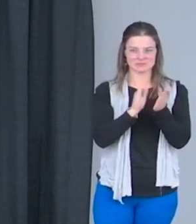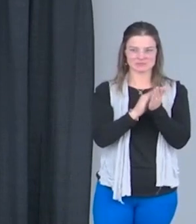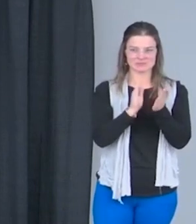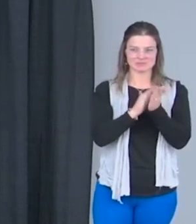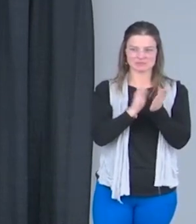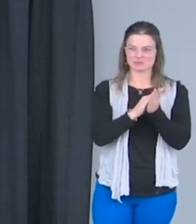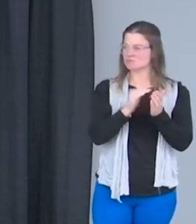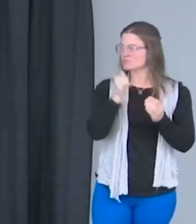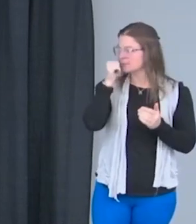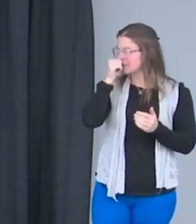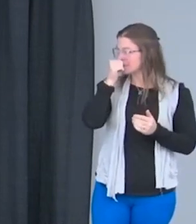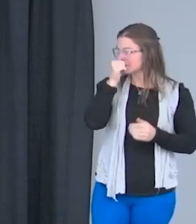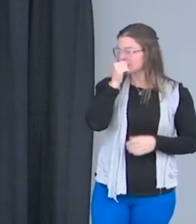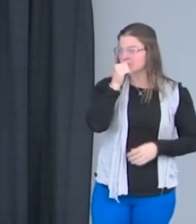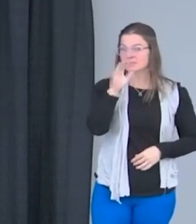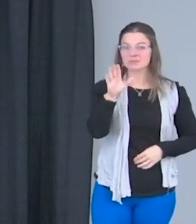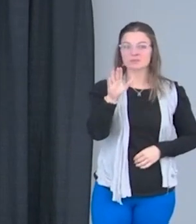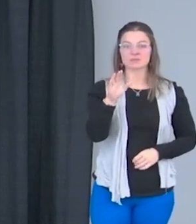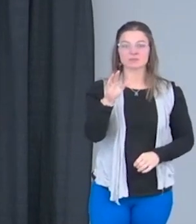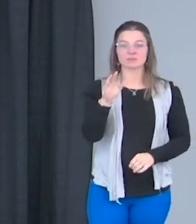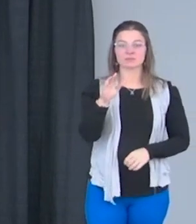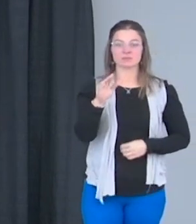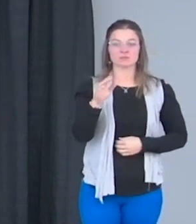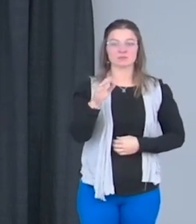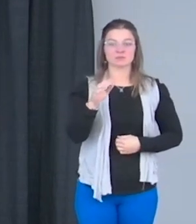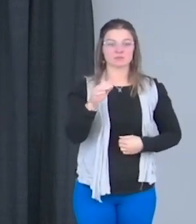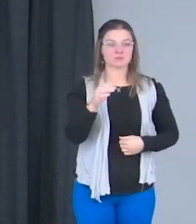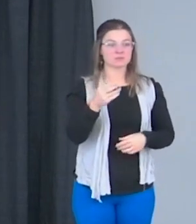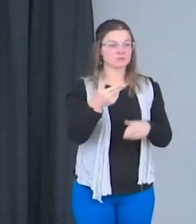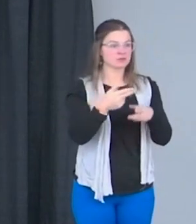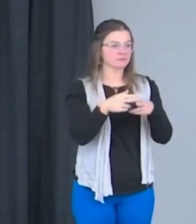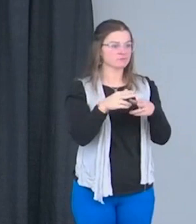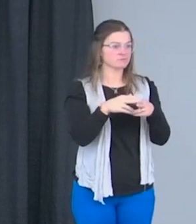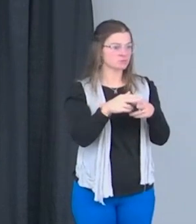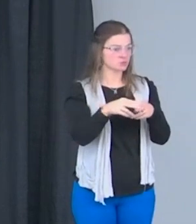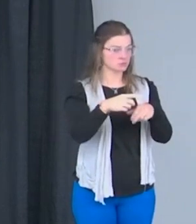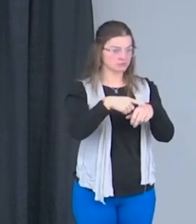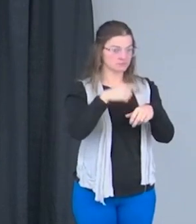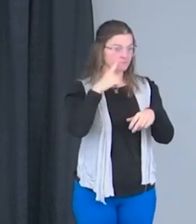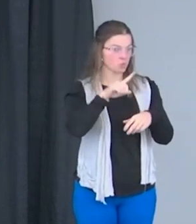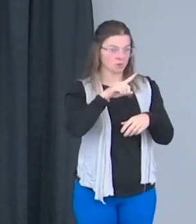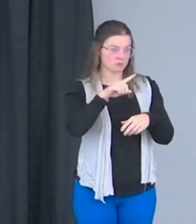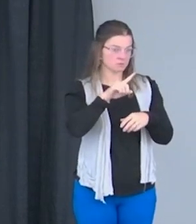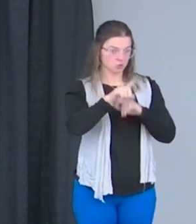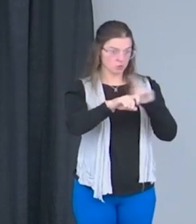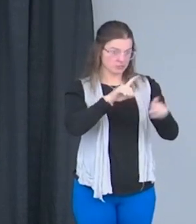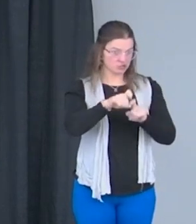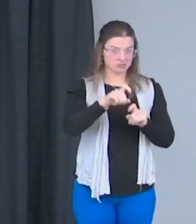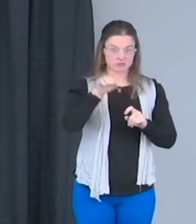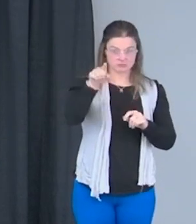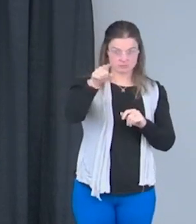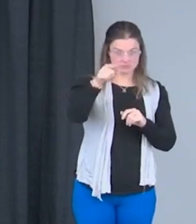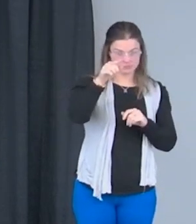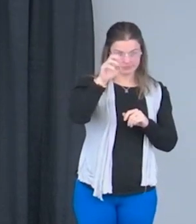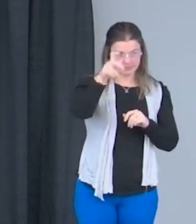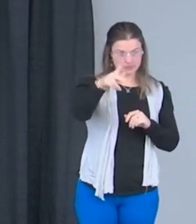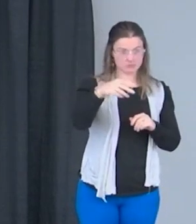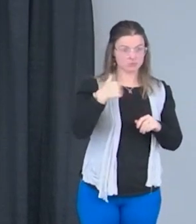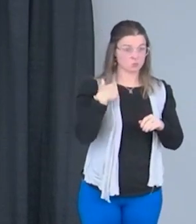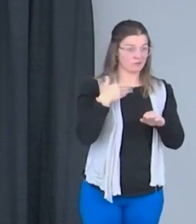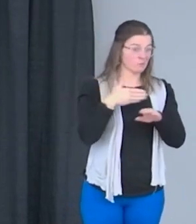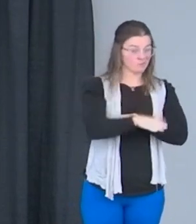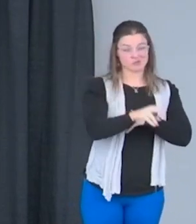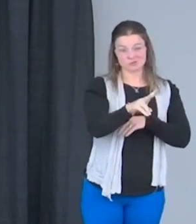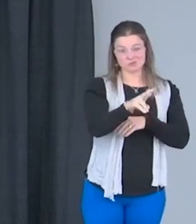We do have a little time for some questions. And so, we have over 280